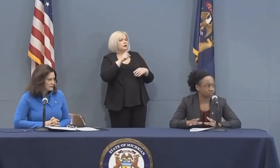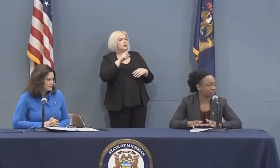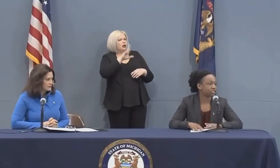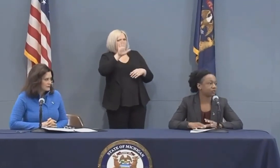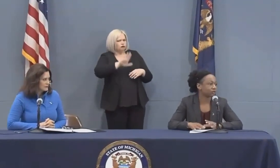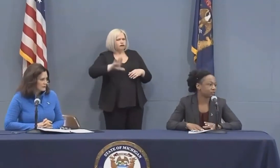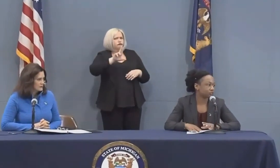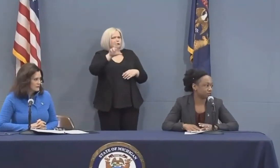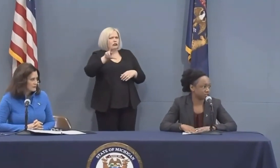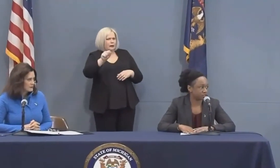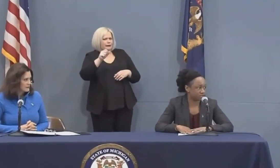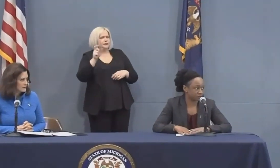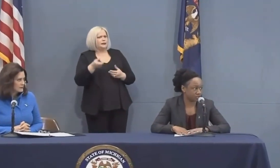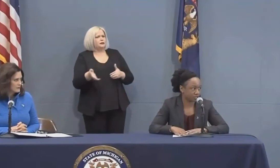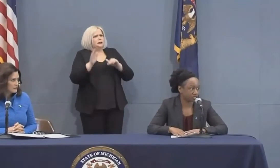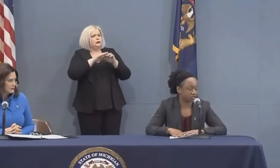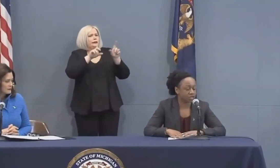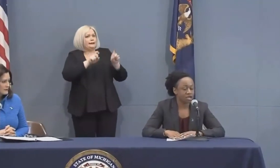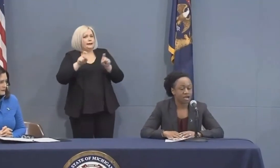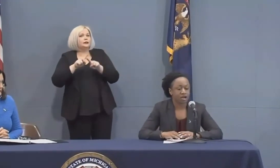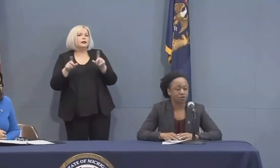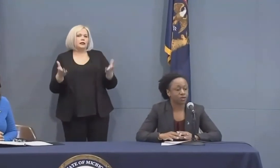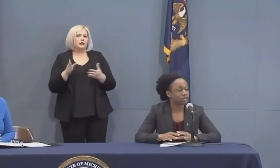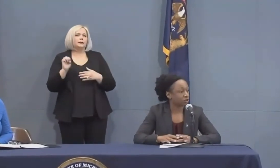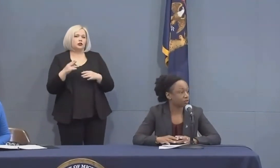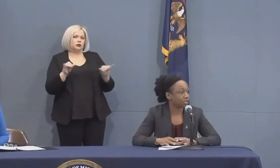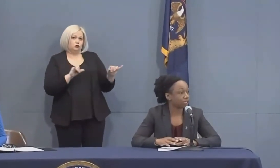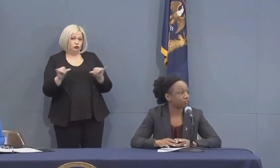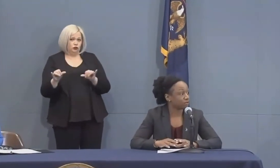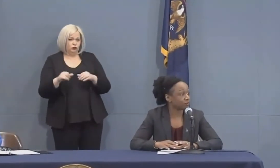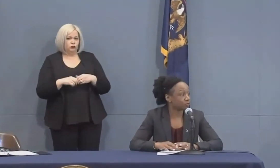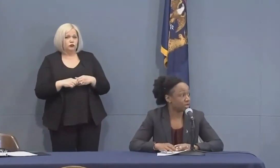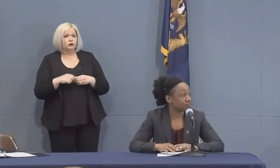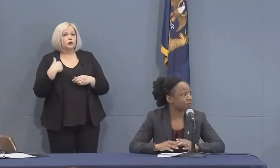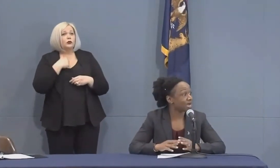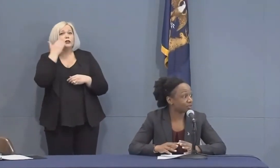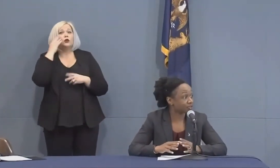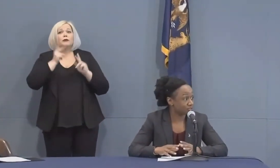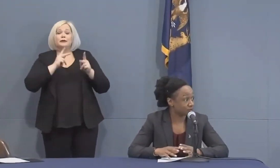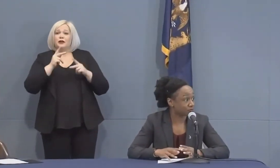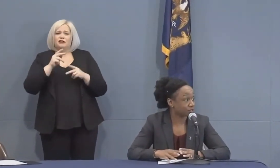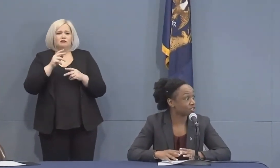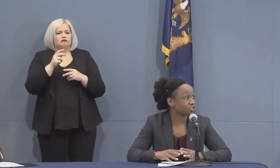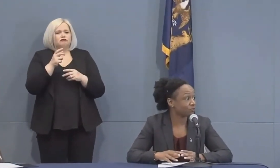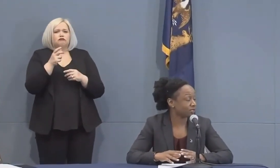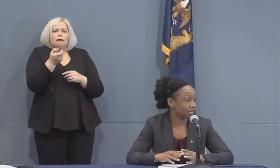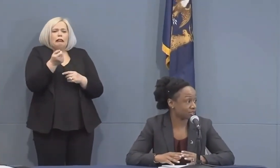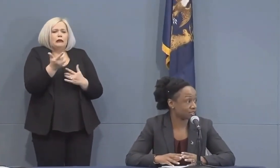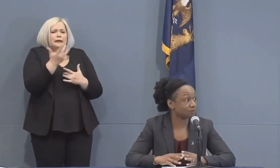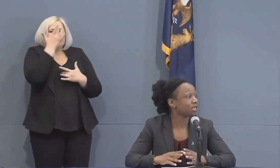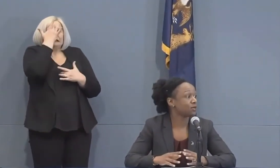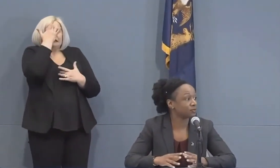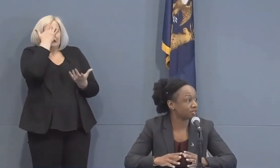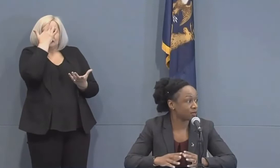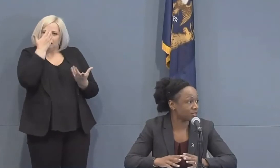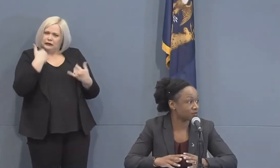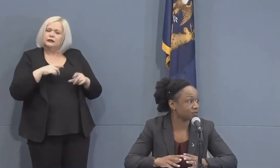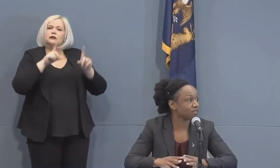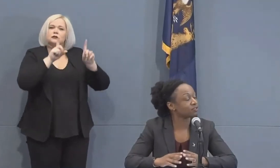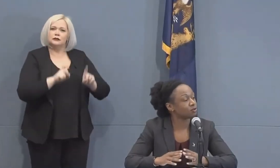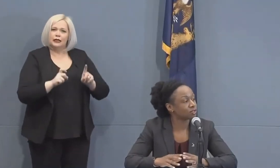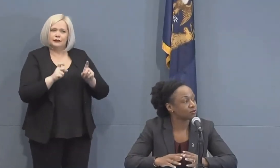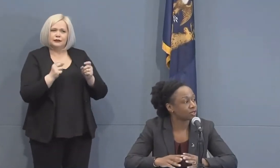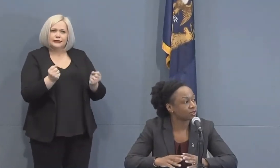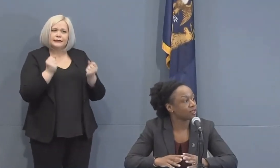across the country but also here in michigan uh we know that even people who have mild symptoms should be tested as many people as